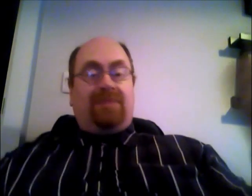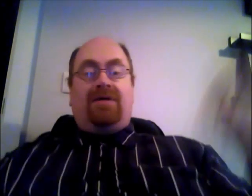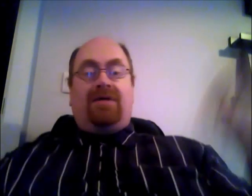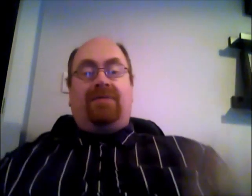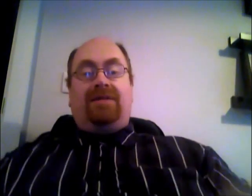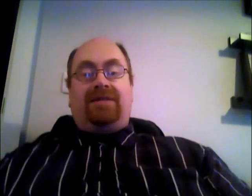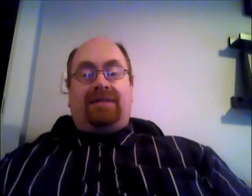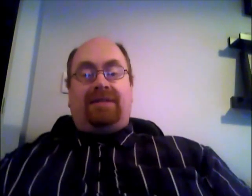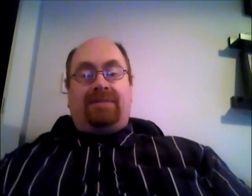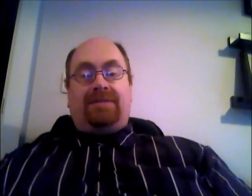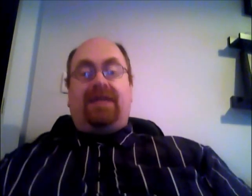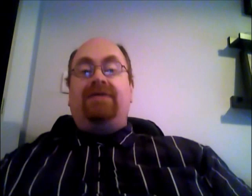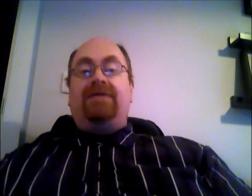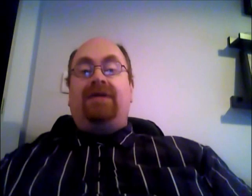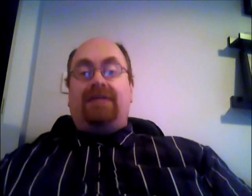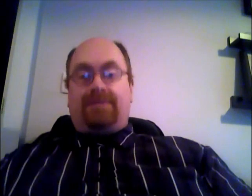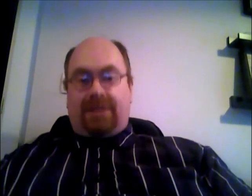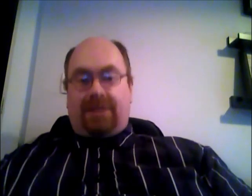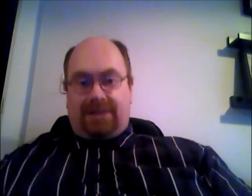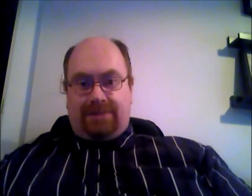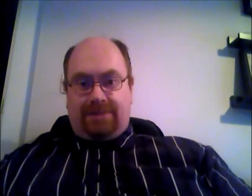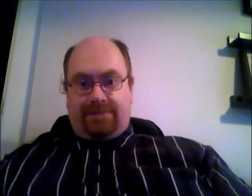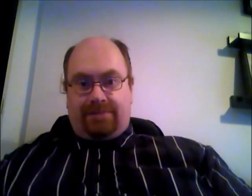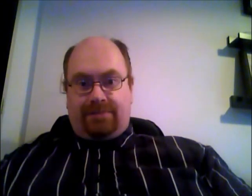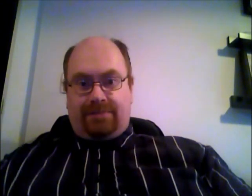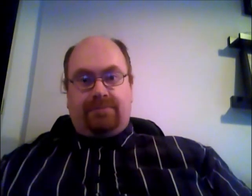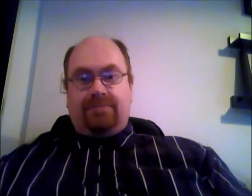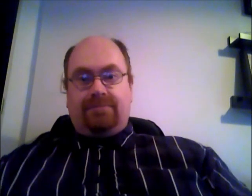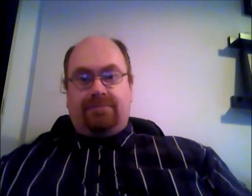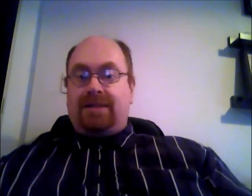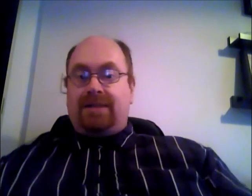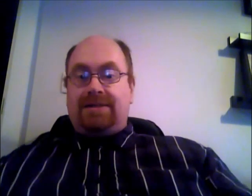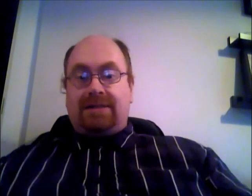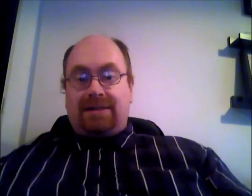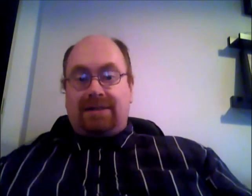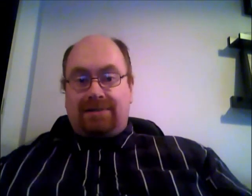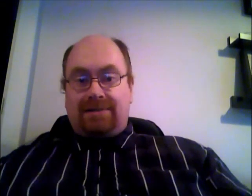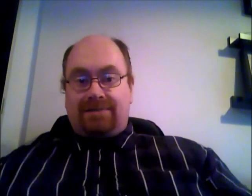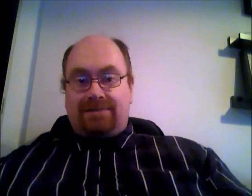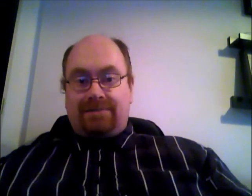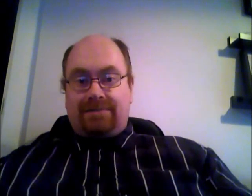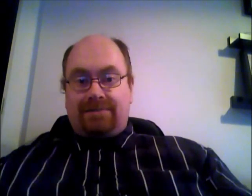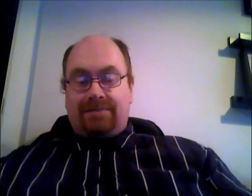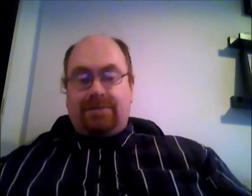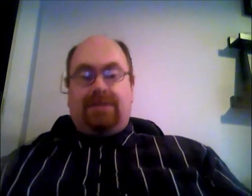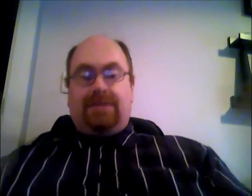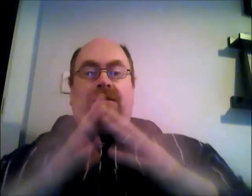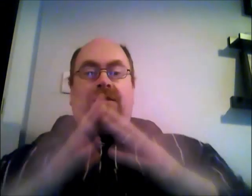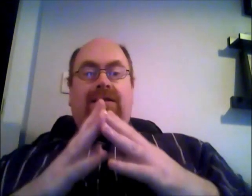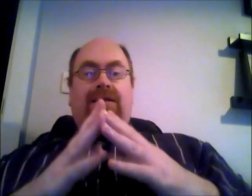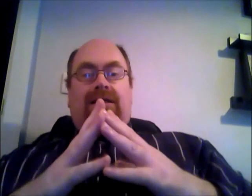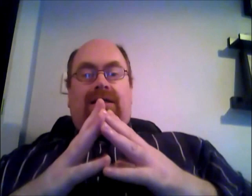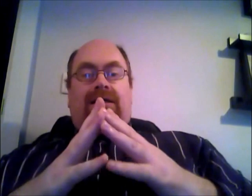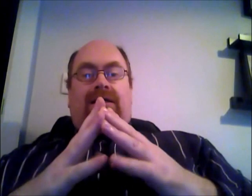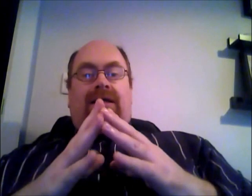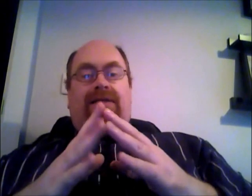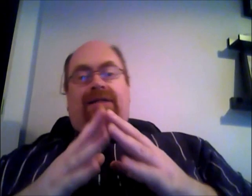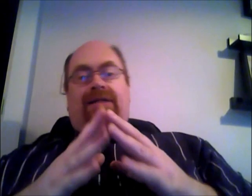to walk i want to drink that people say are you goddamn crazy because it's not clean anyway listen